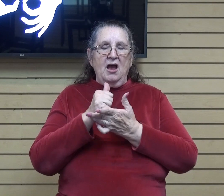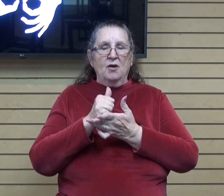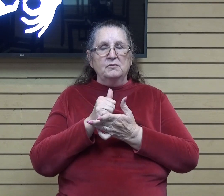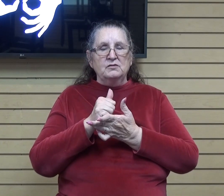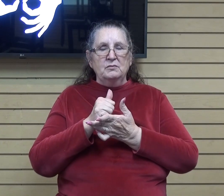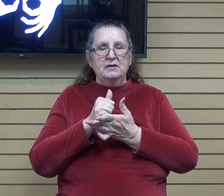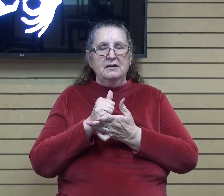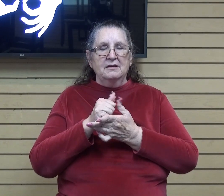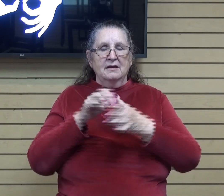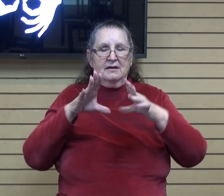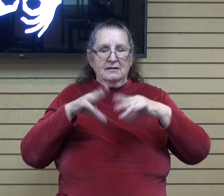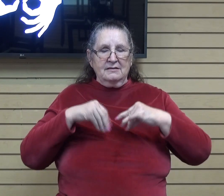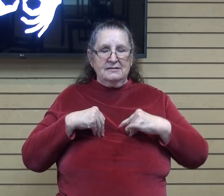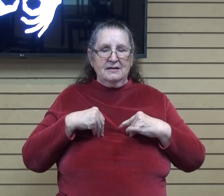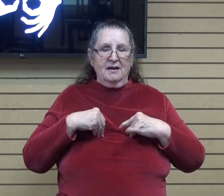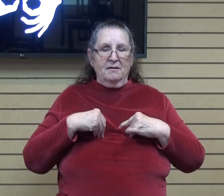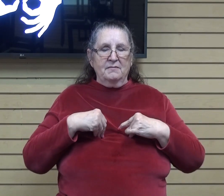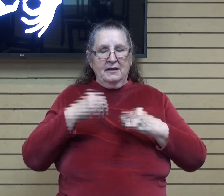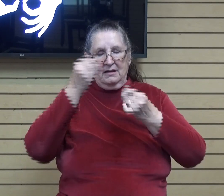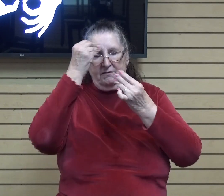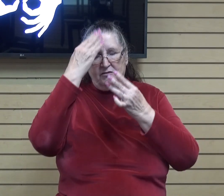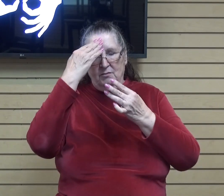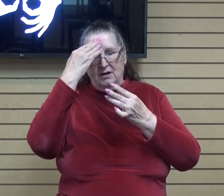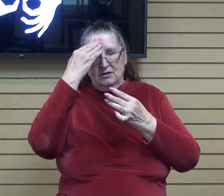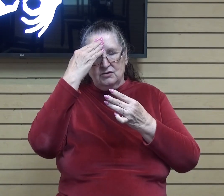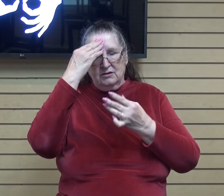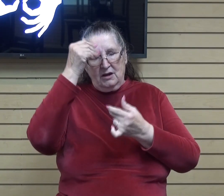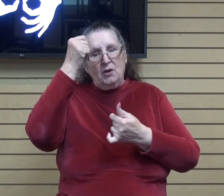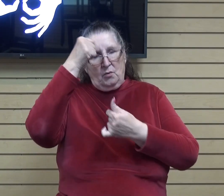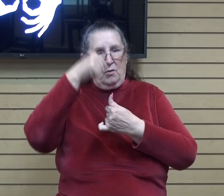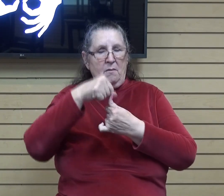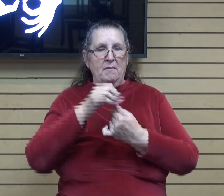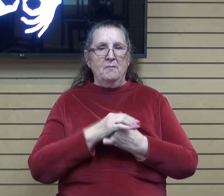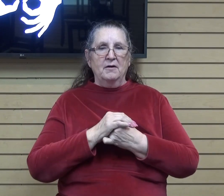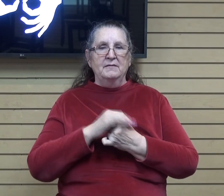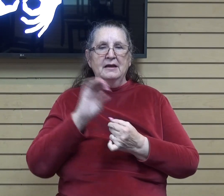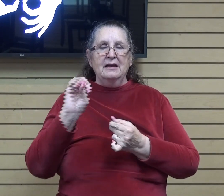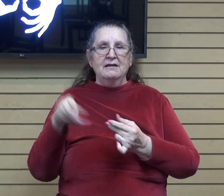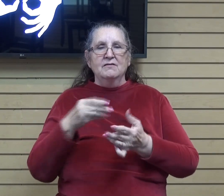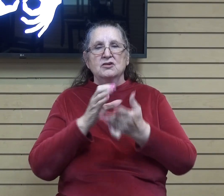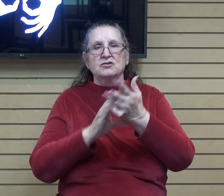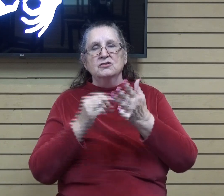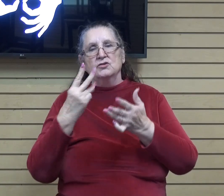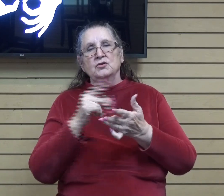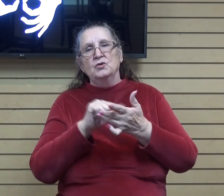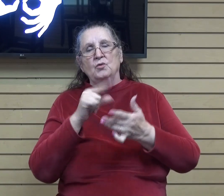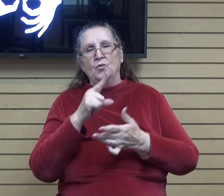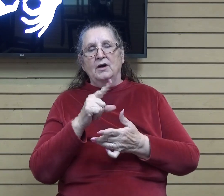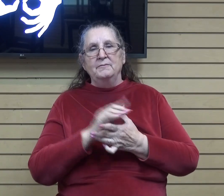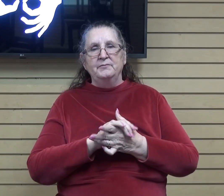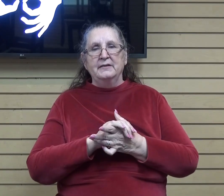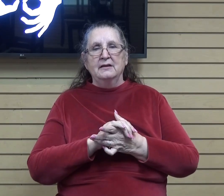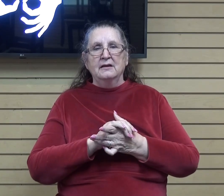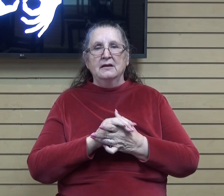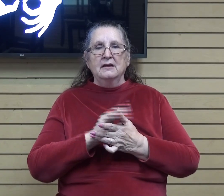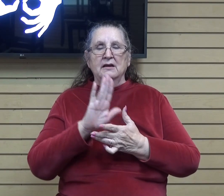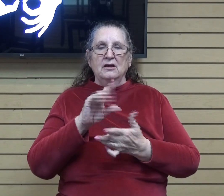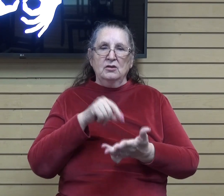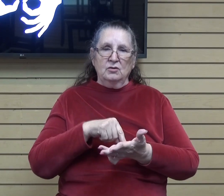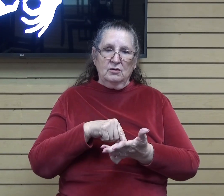take in the information to remember it, to process it more. So Ephesians 2, 1-10 says, you were dead in trespasses and sins,